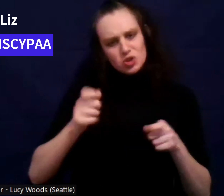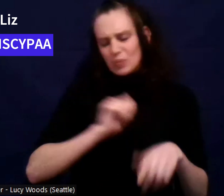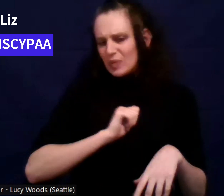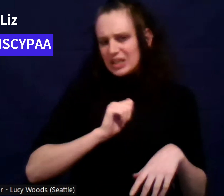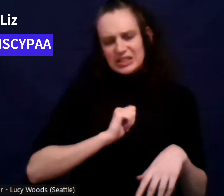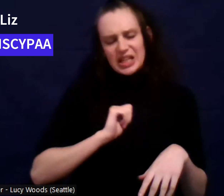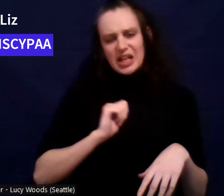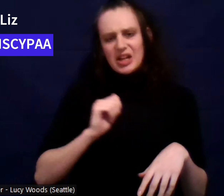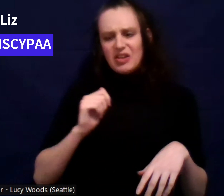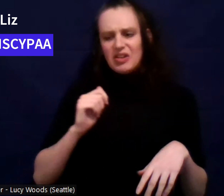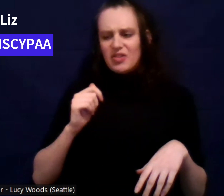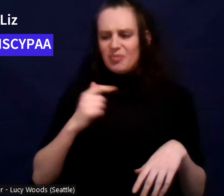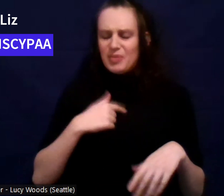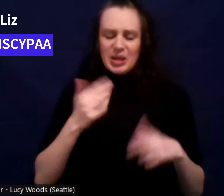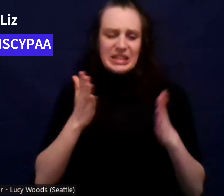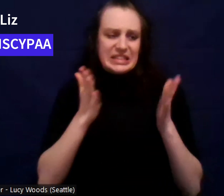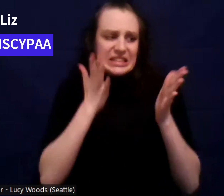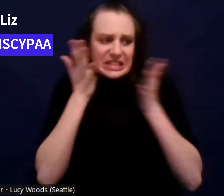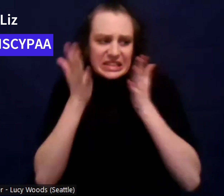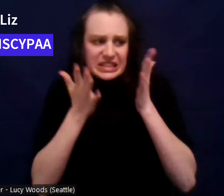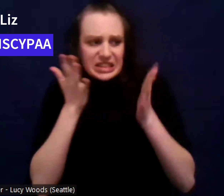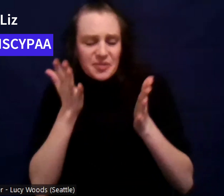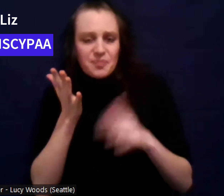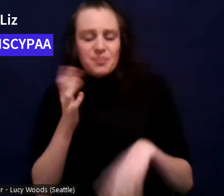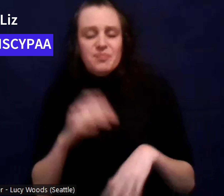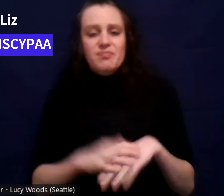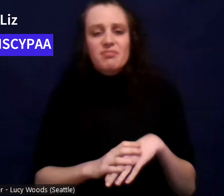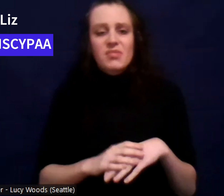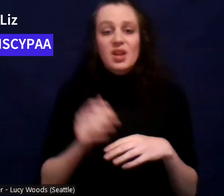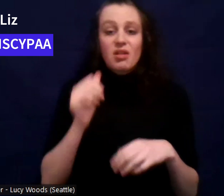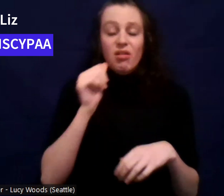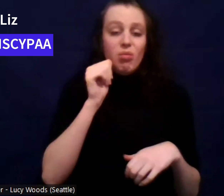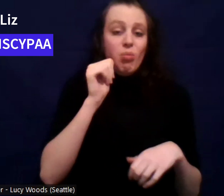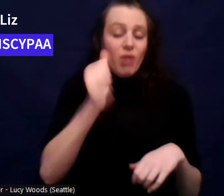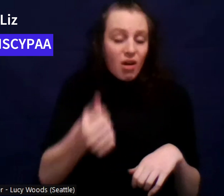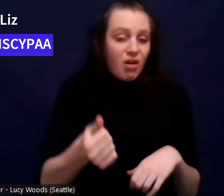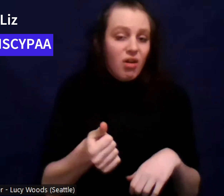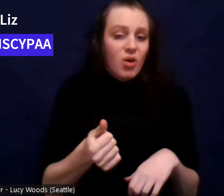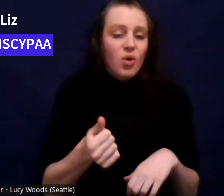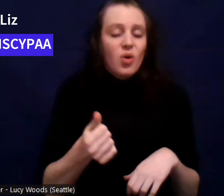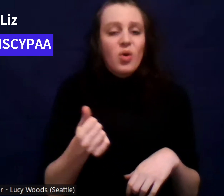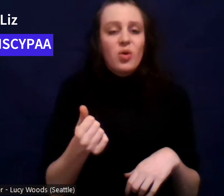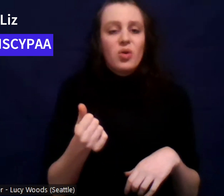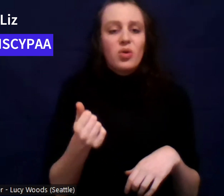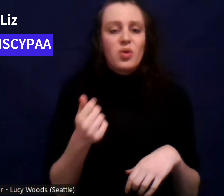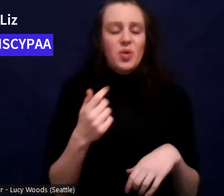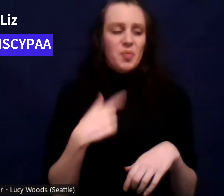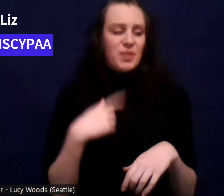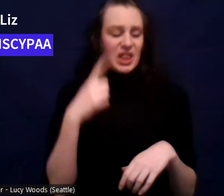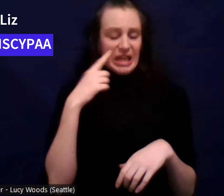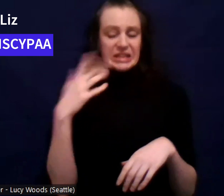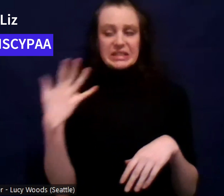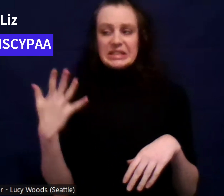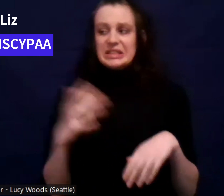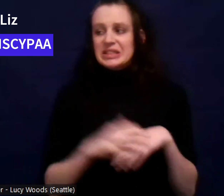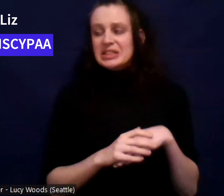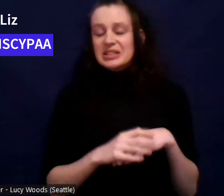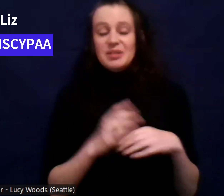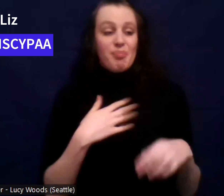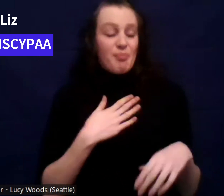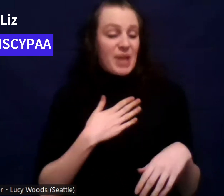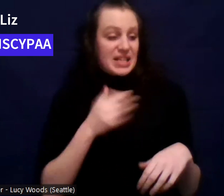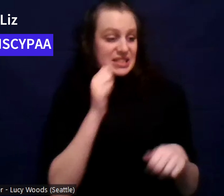we should do that again tonight. And I was like, no, like that, no, like I just had this feeling alcohol is probably not good for me.